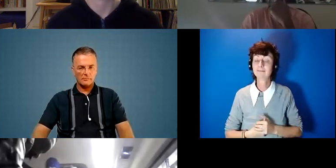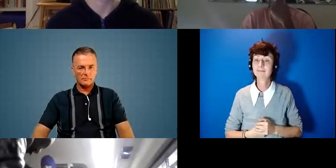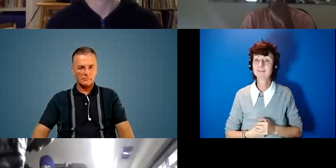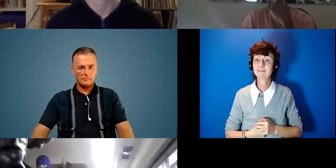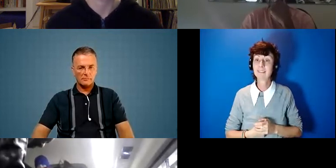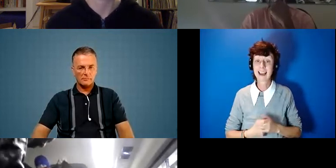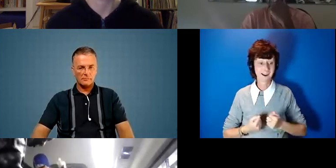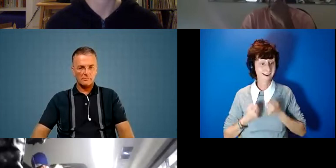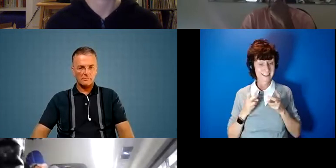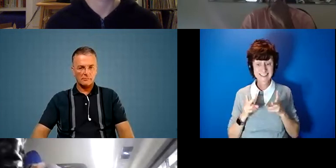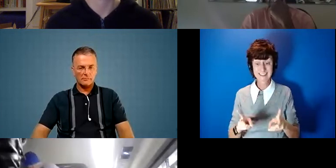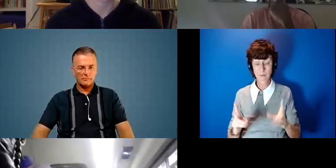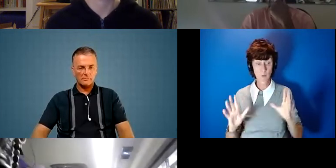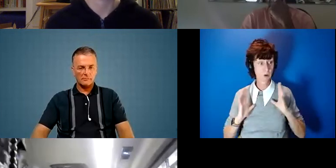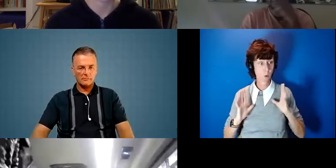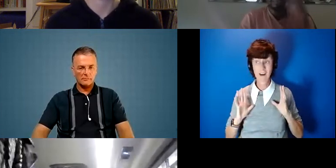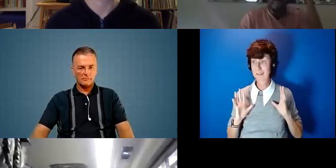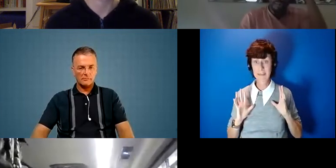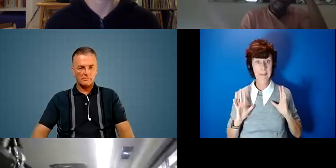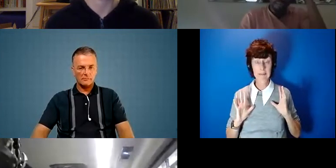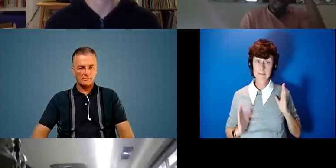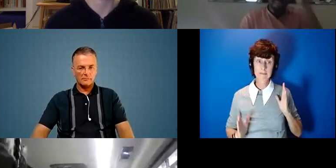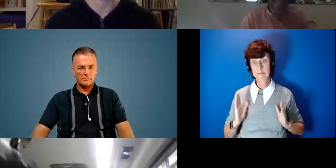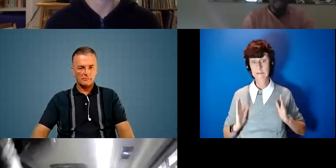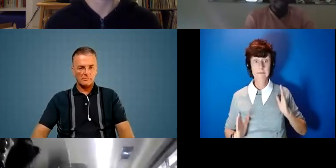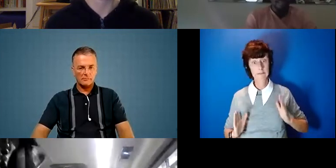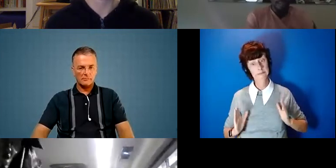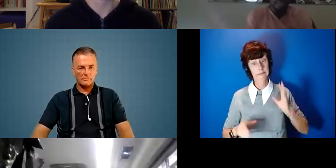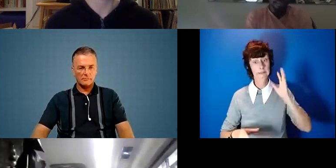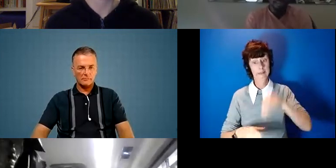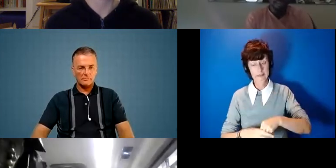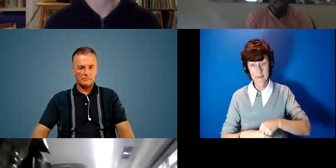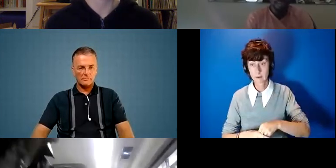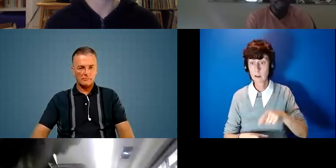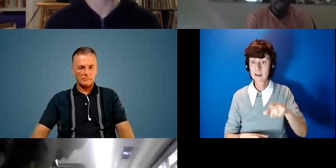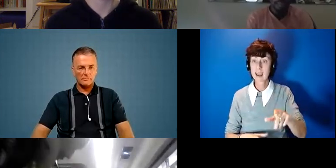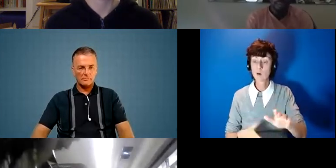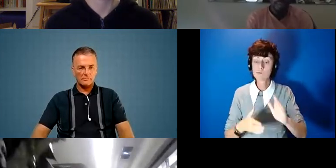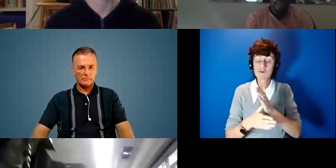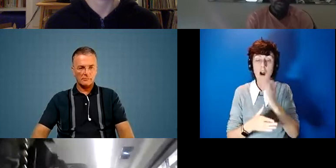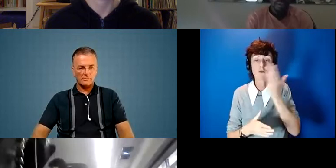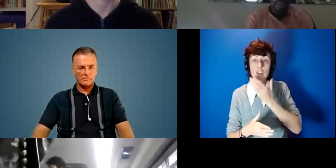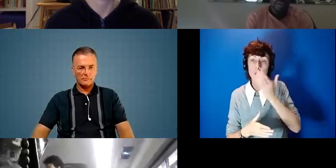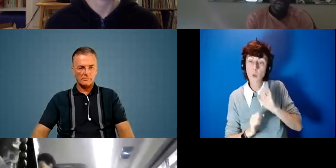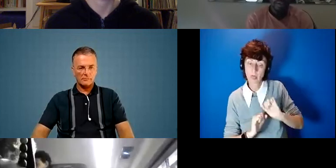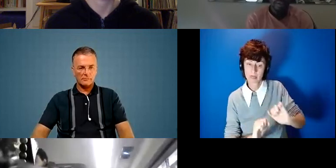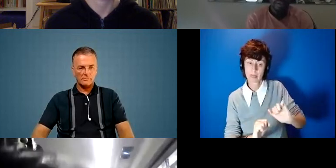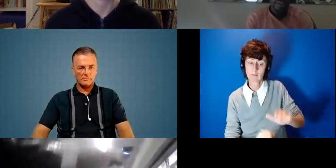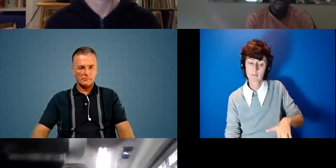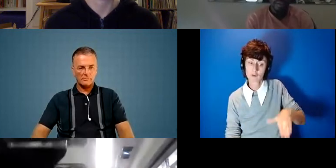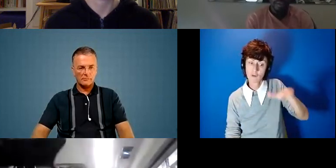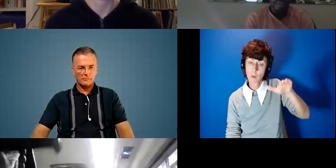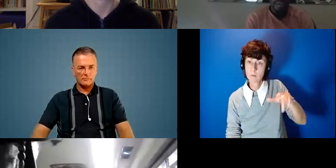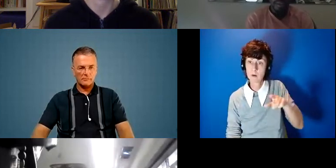of the systems that we all are already programmed into they there's some children in primary schools and a chunk of their life like a